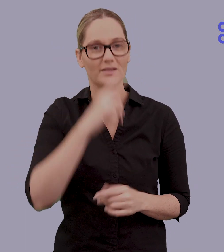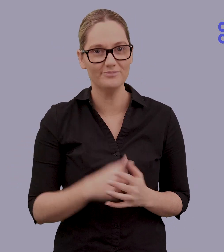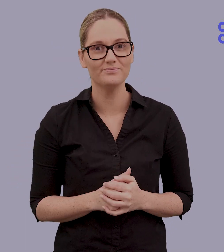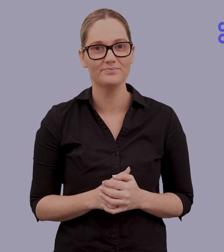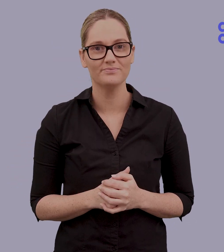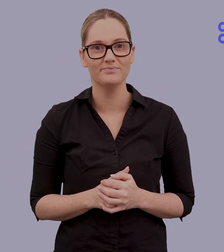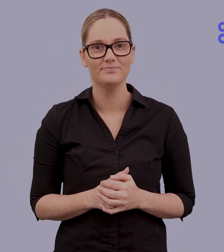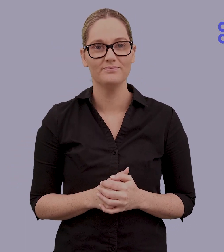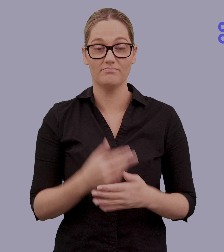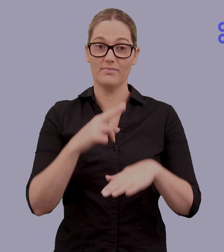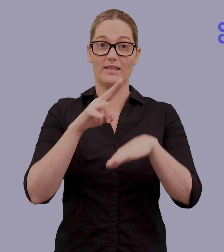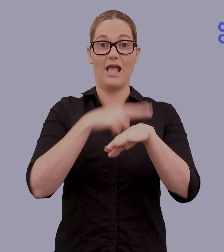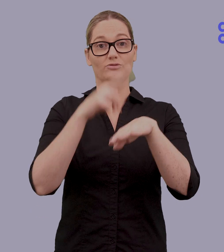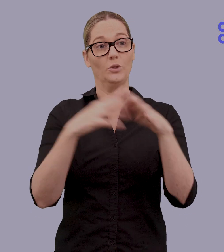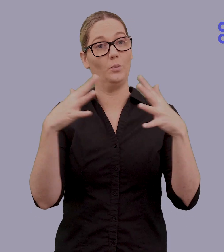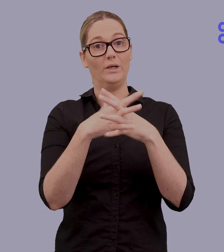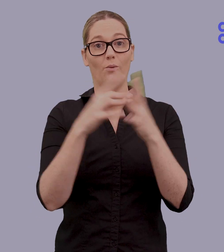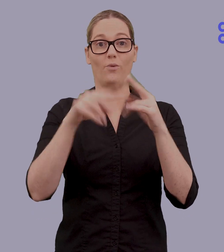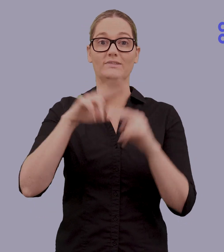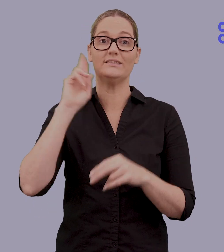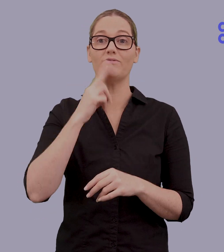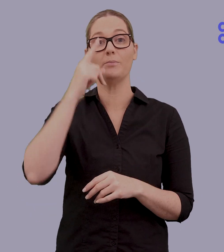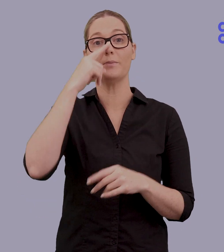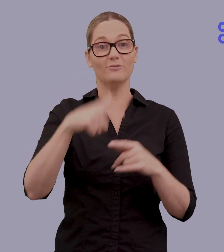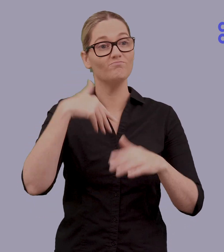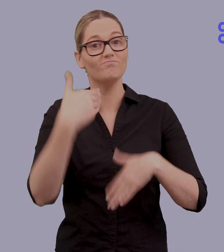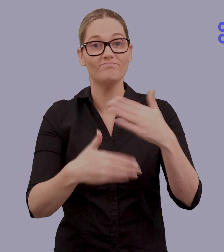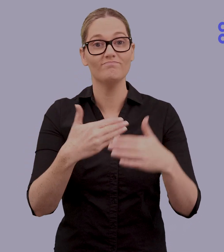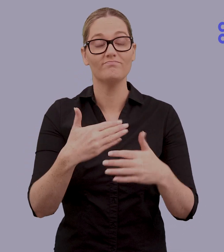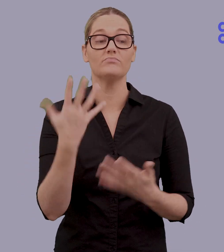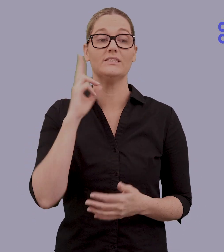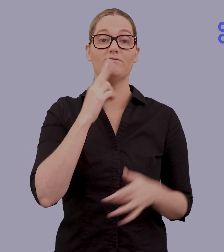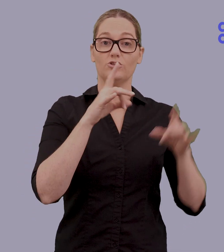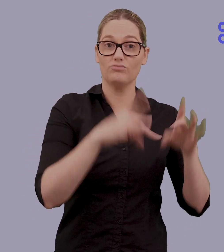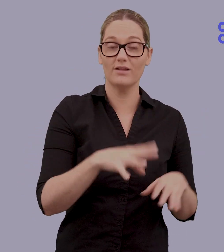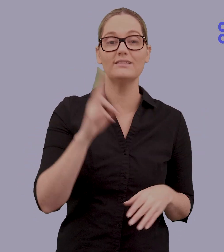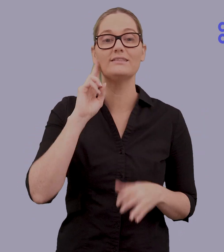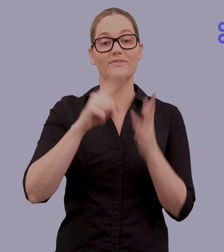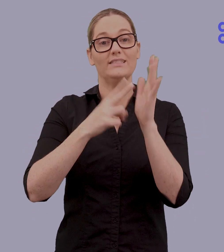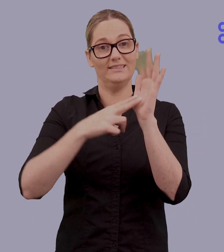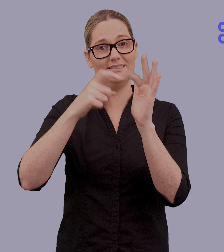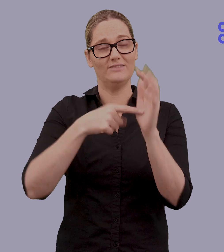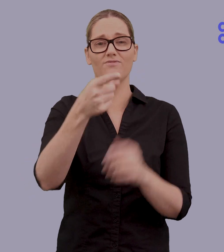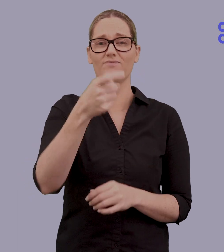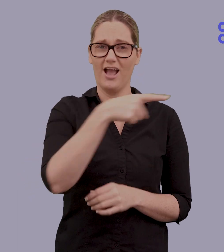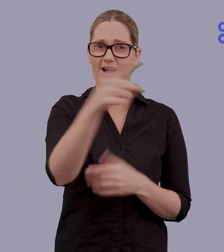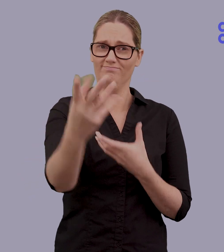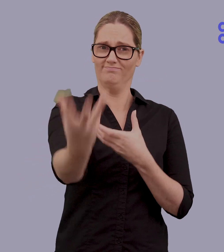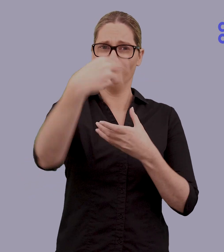As National Week of Deaf People unfolds, Deaf Australia and Deaf Connect invites everyone to participate, learn,